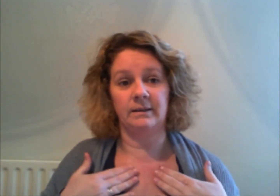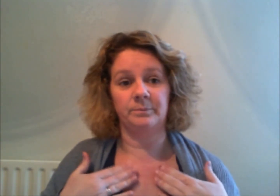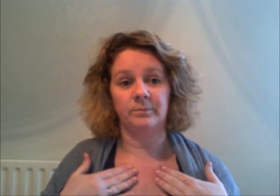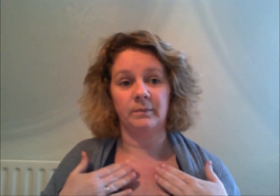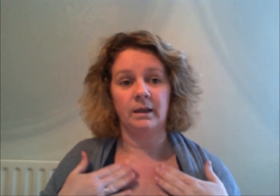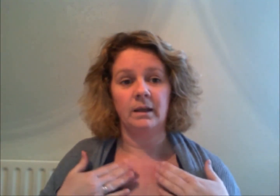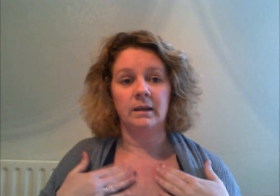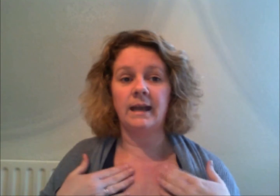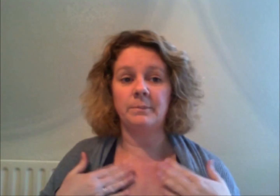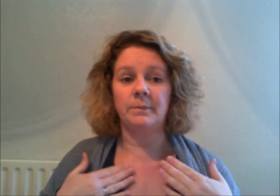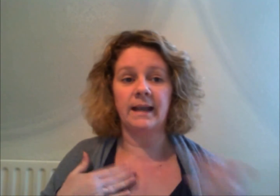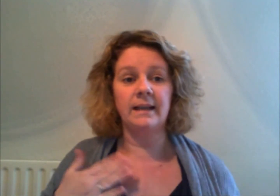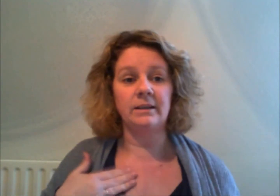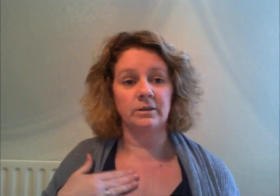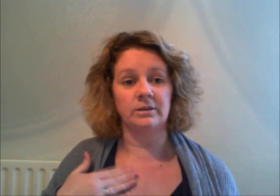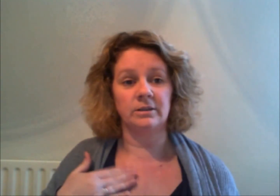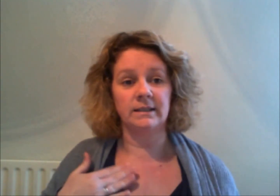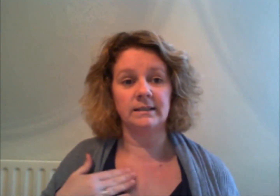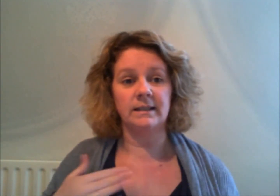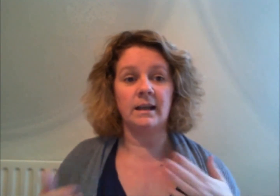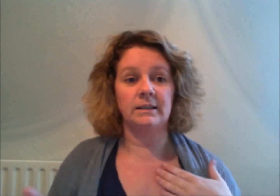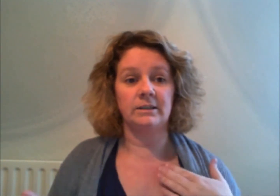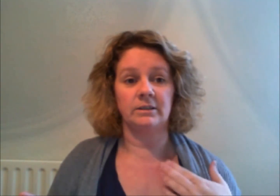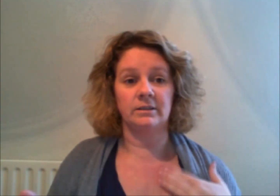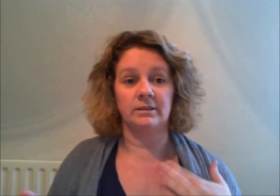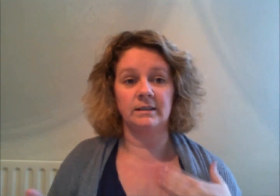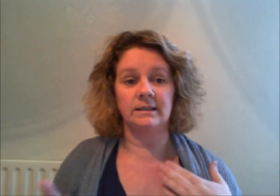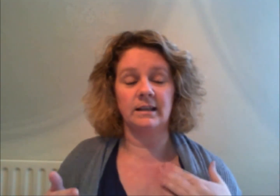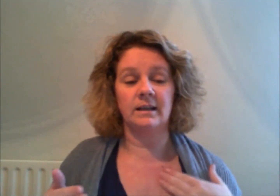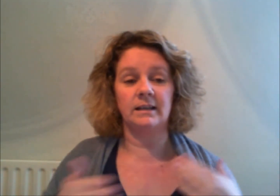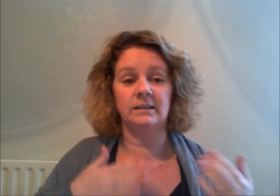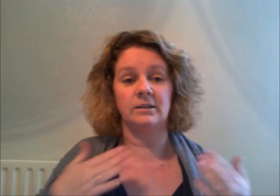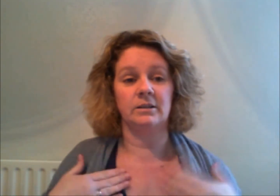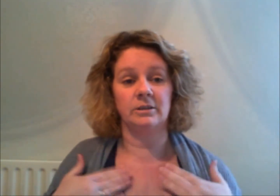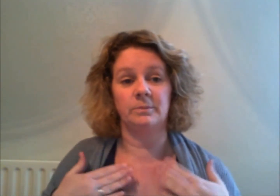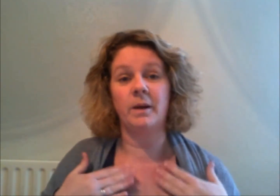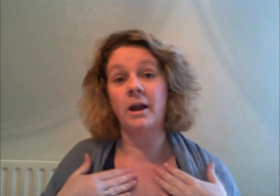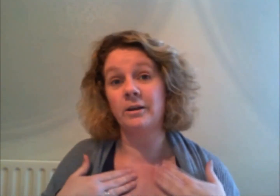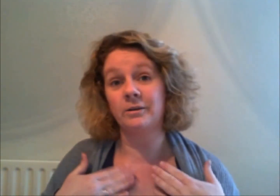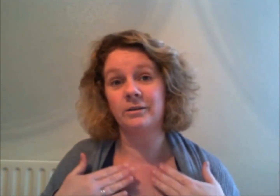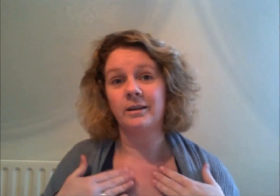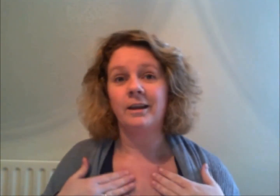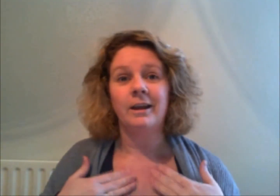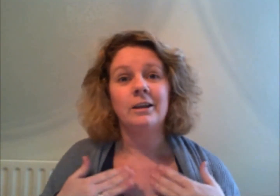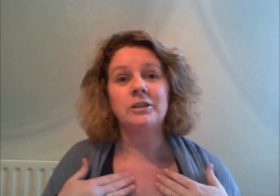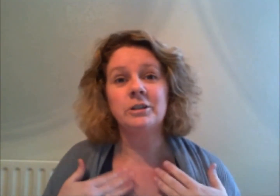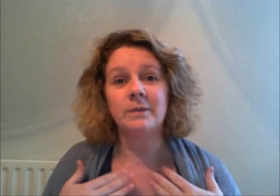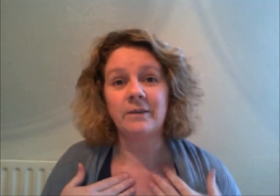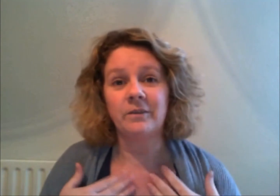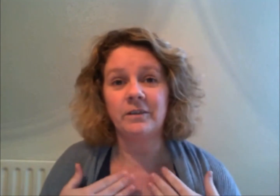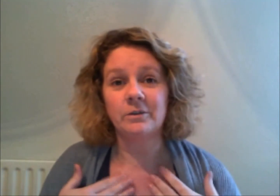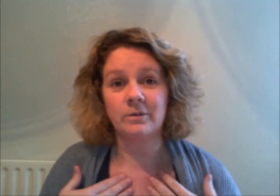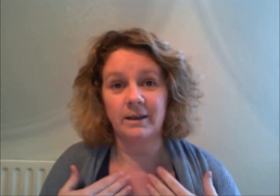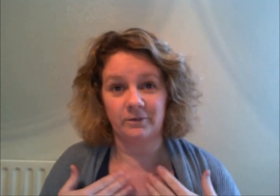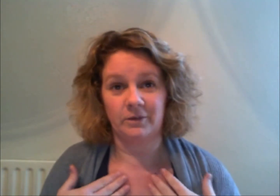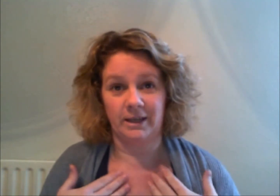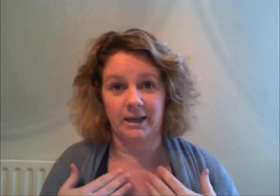okay but again you can do this side you can do this side you can do both do whatever feels right for you